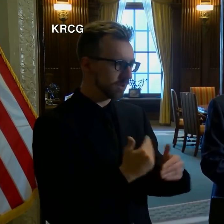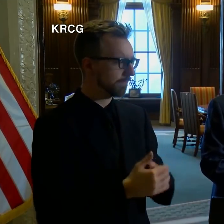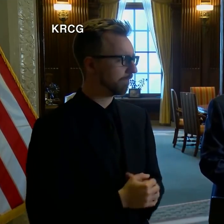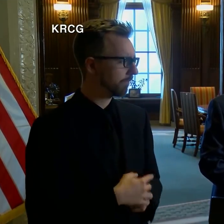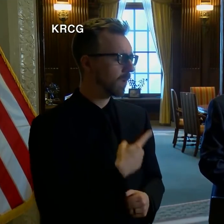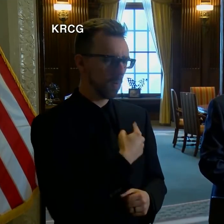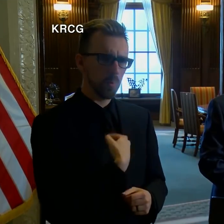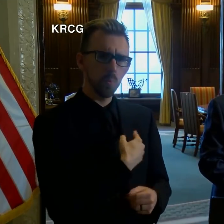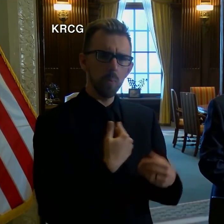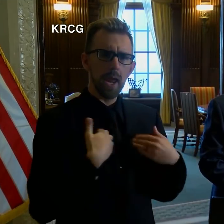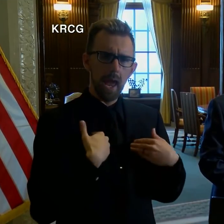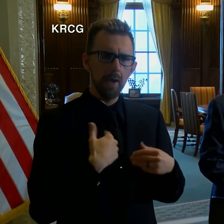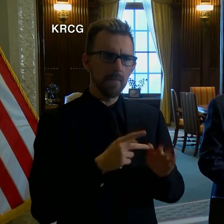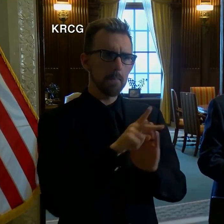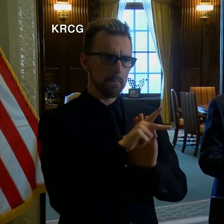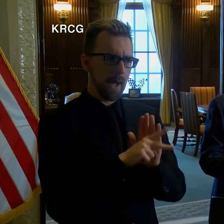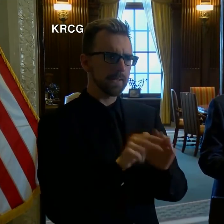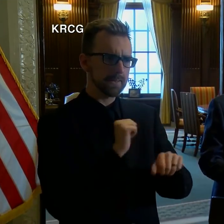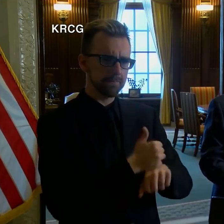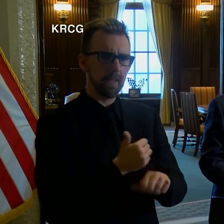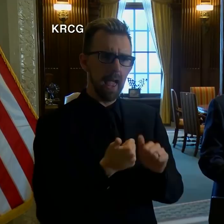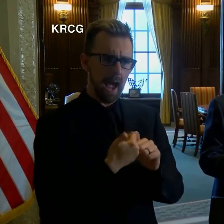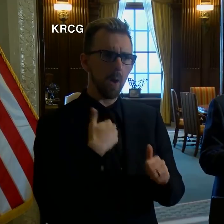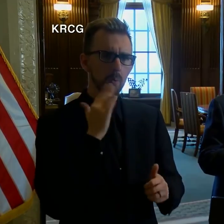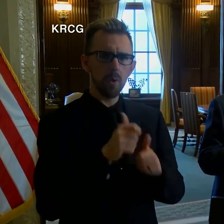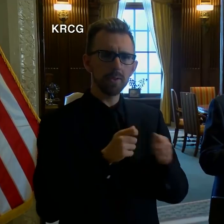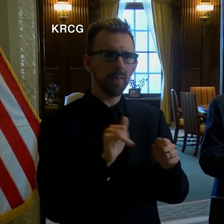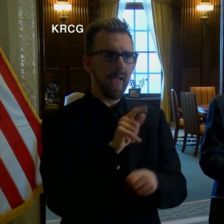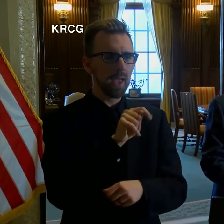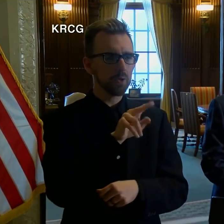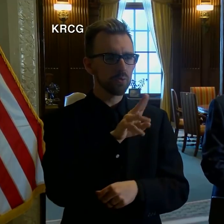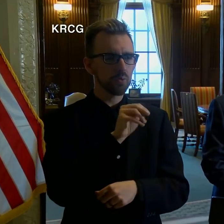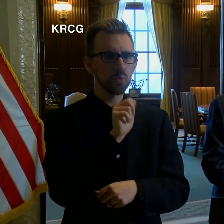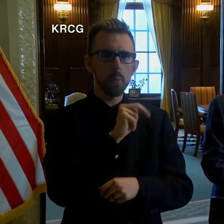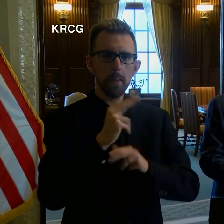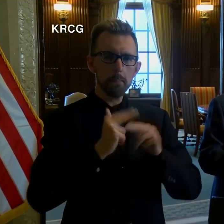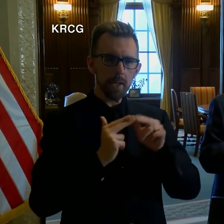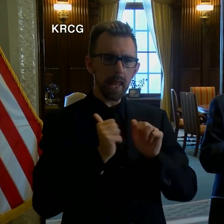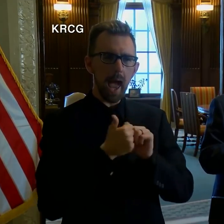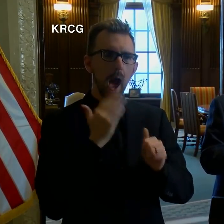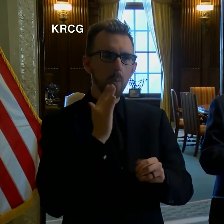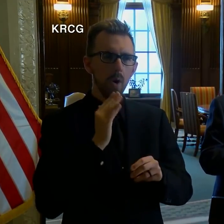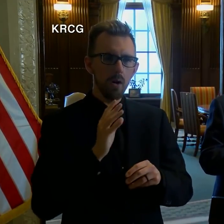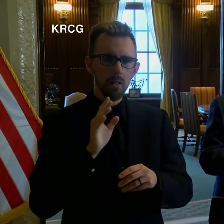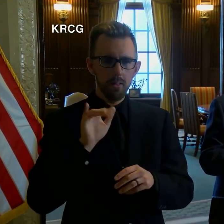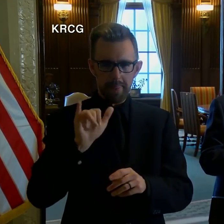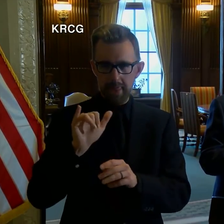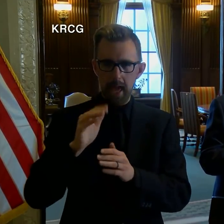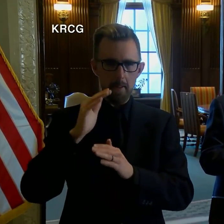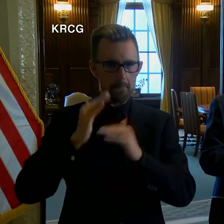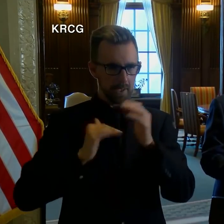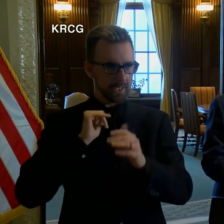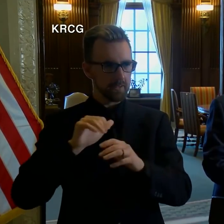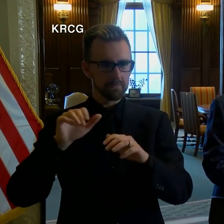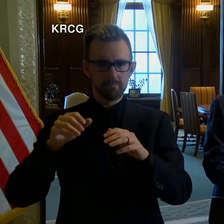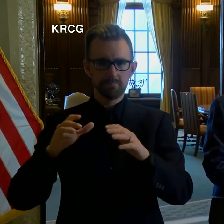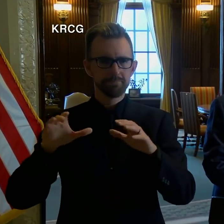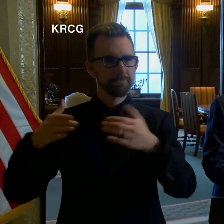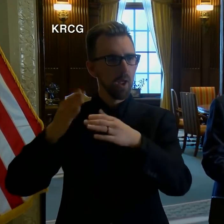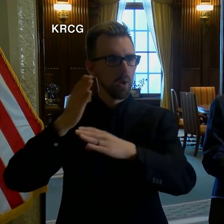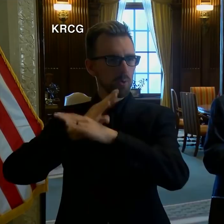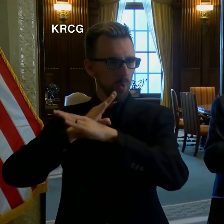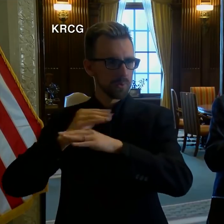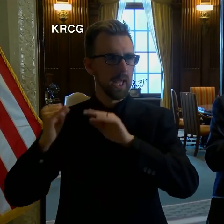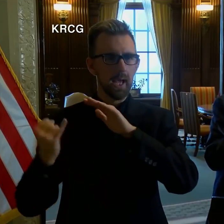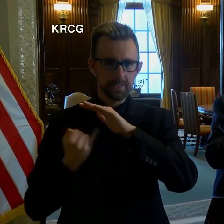Yeah, we actually have a procedure and policy in place how we're going to deal with them, like the Truman Billion, how we would cut off a section of that building and isolate that. And